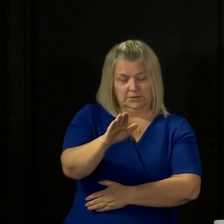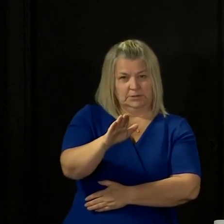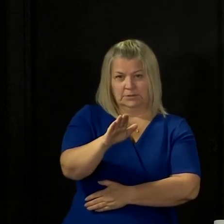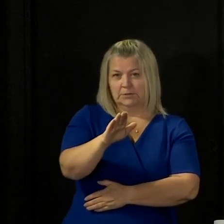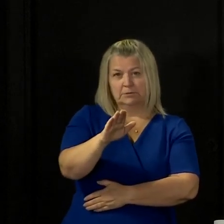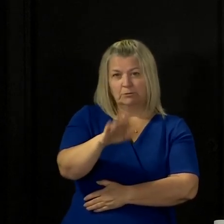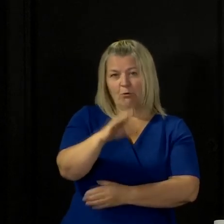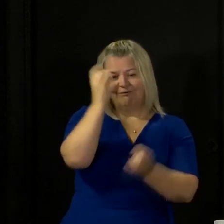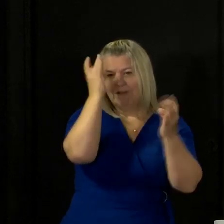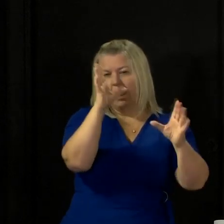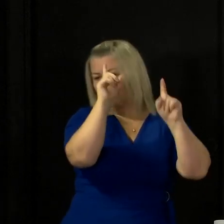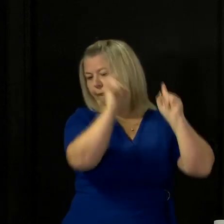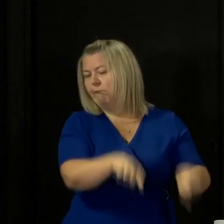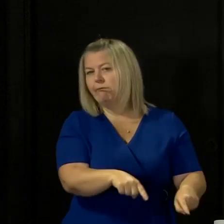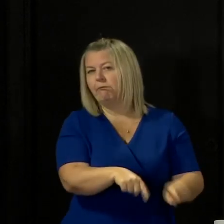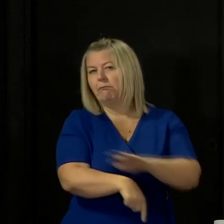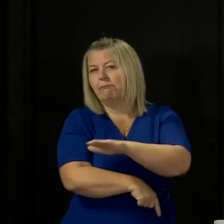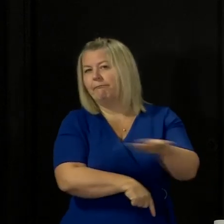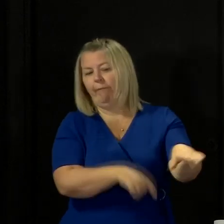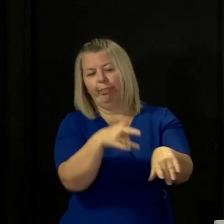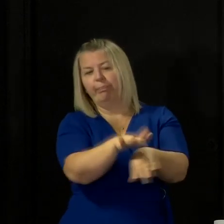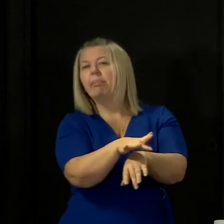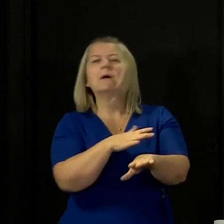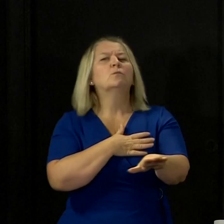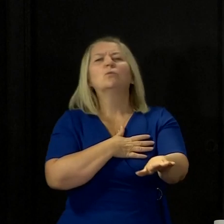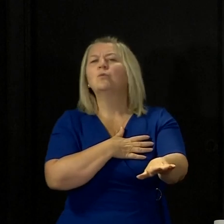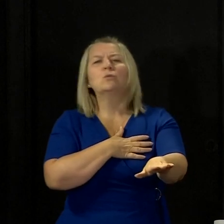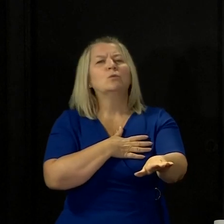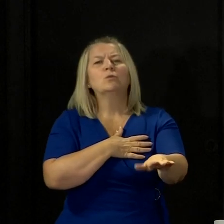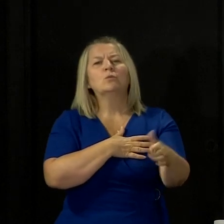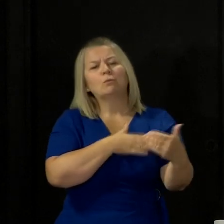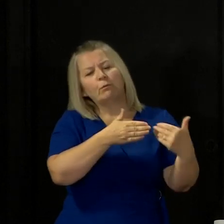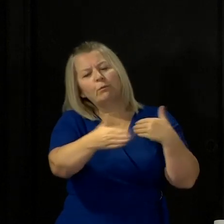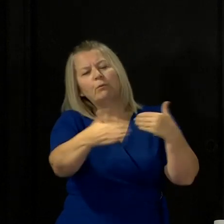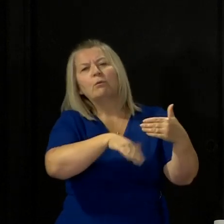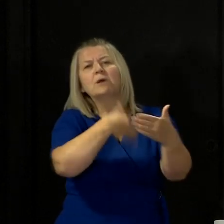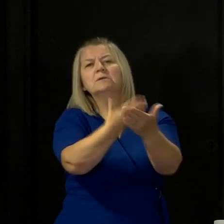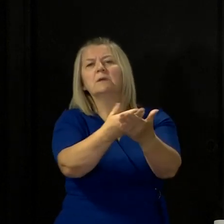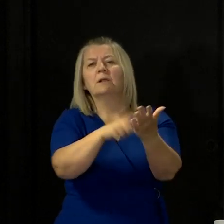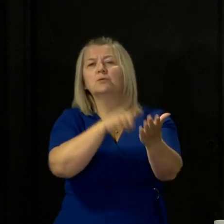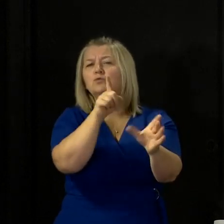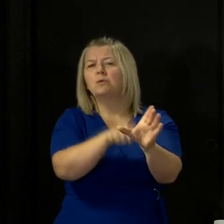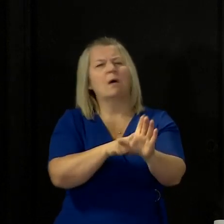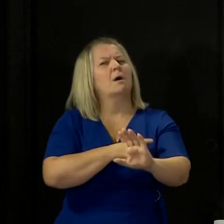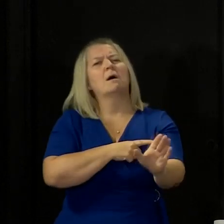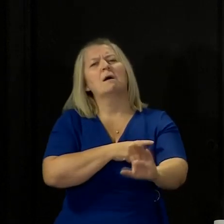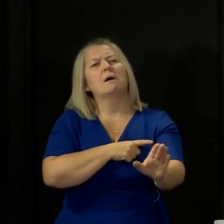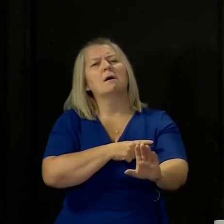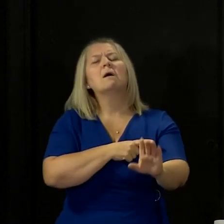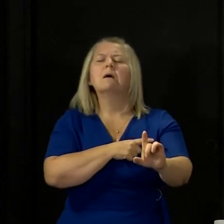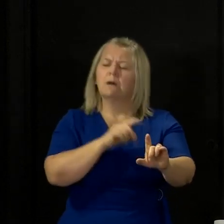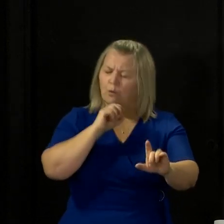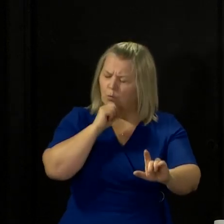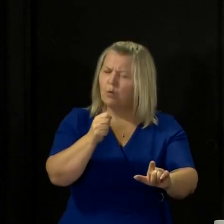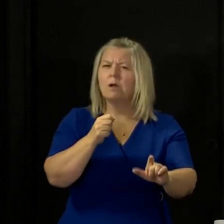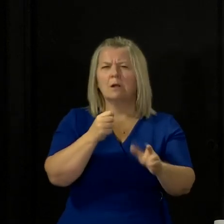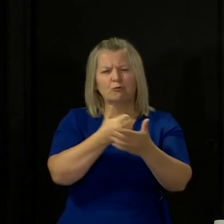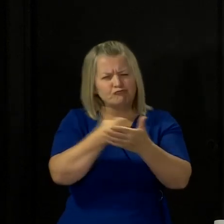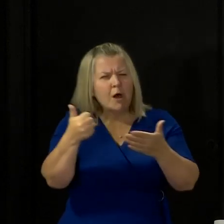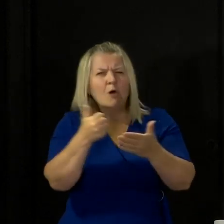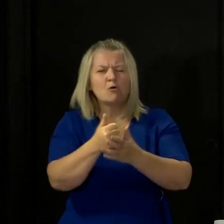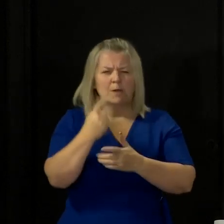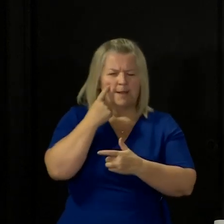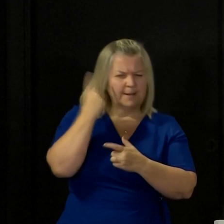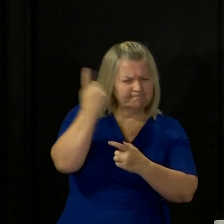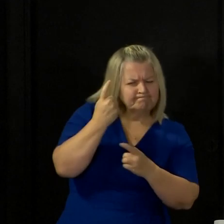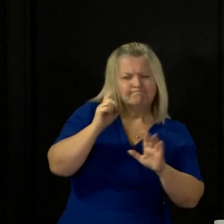going to forget about you between now and the end of July. During that period, we will consider on an ongoing basis whether any further